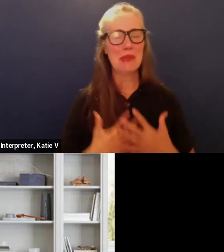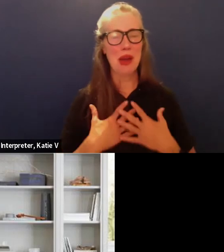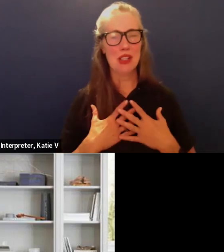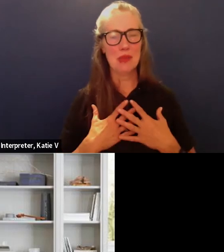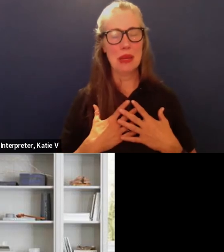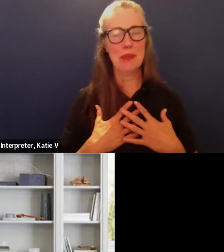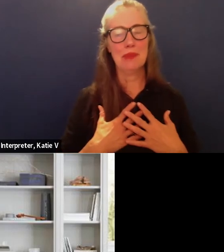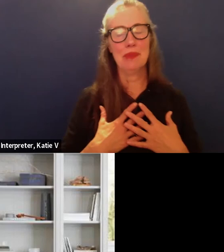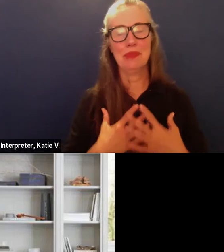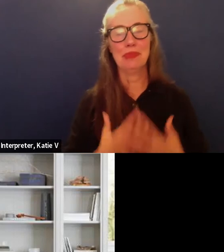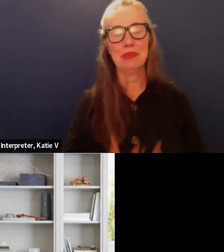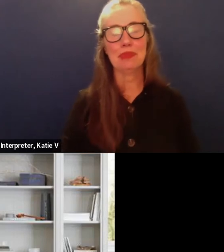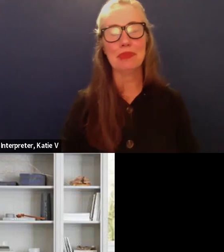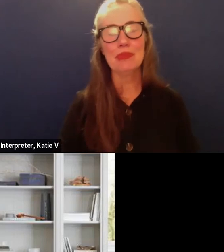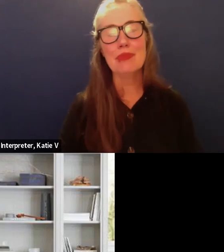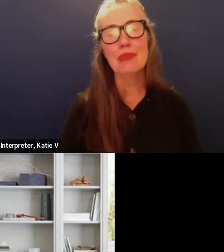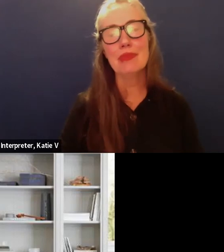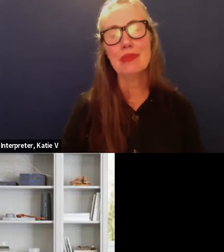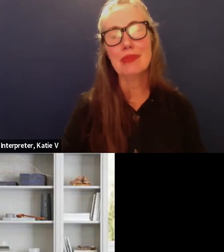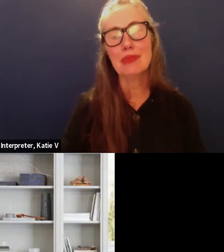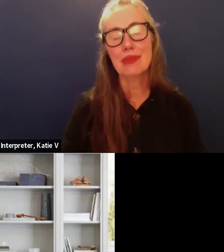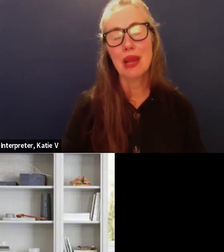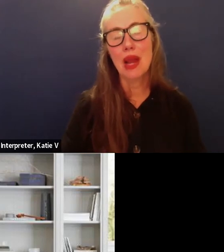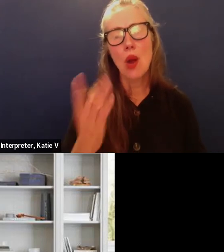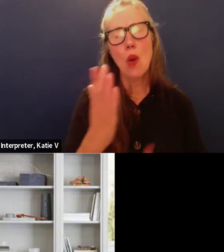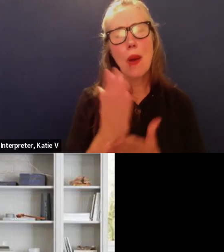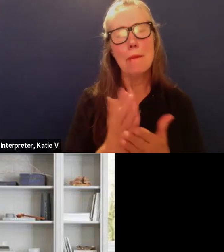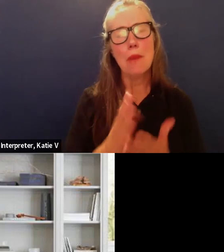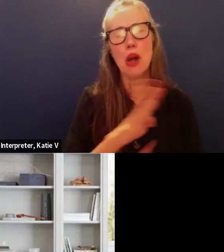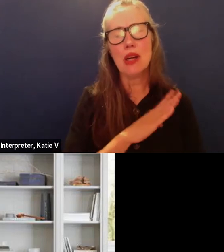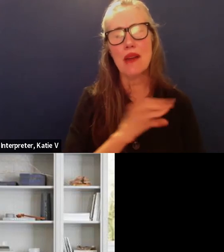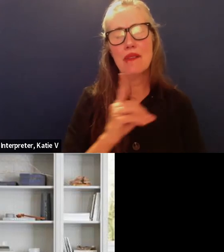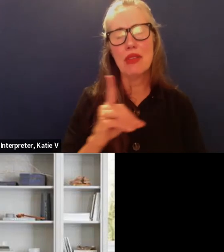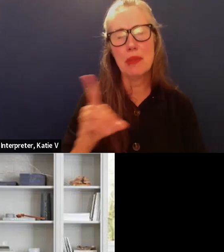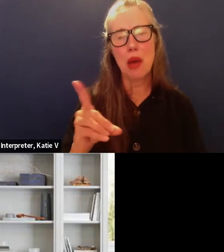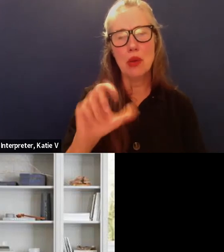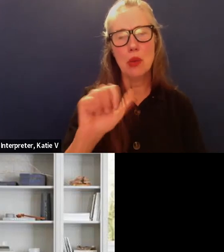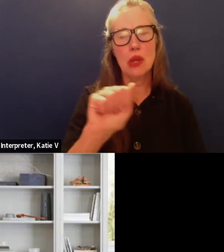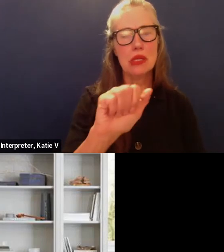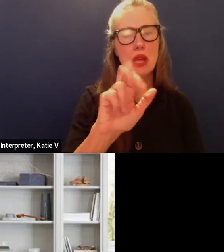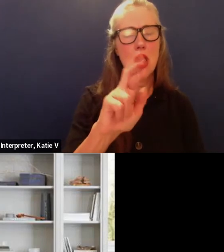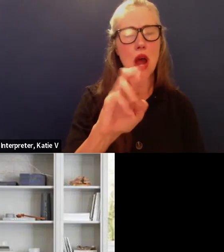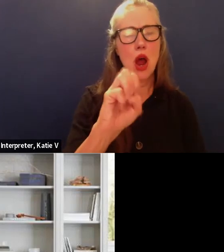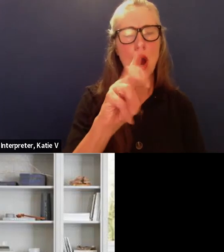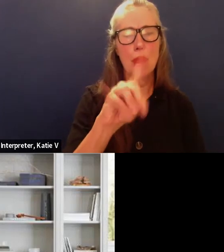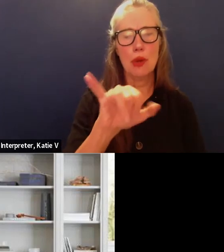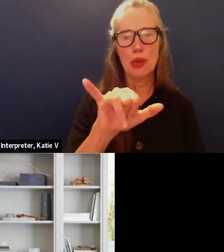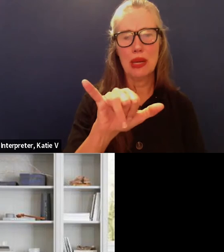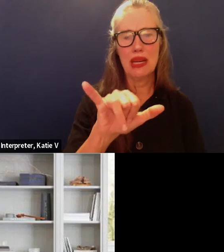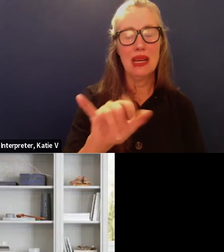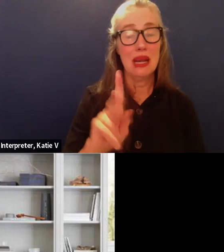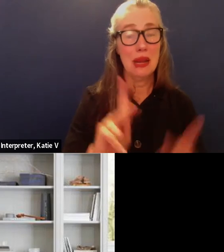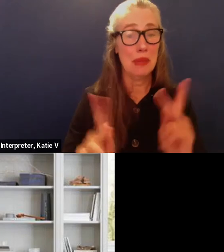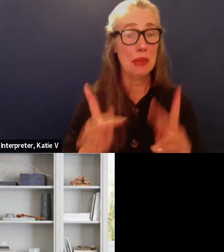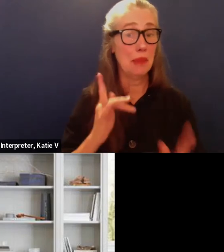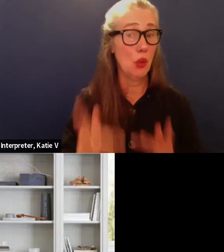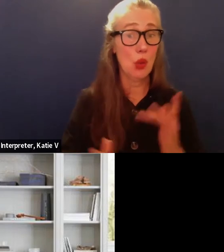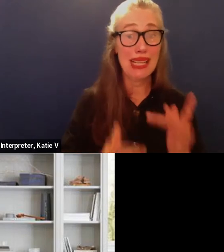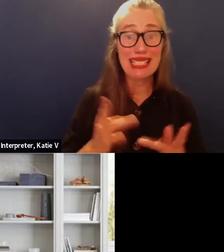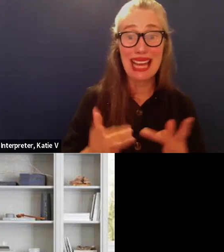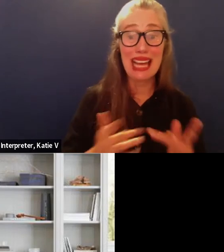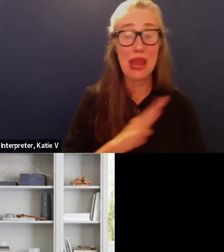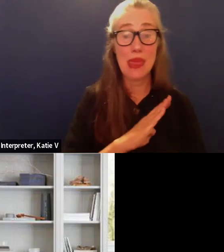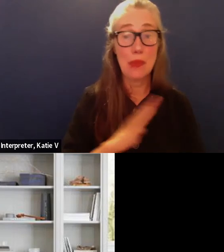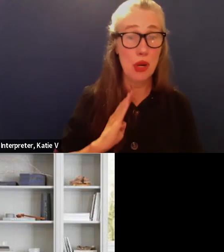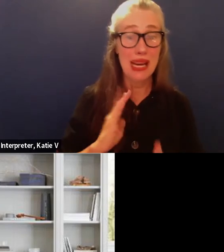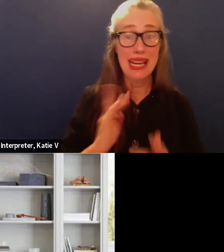One element of those bonds was the armory that people were really excited about, the board